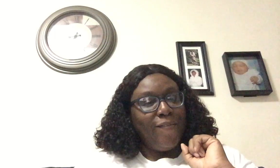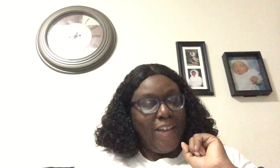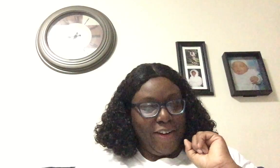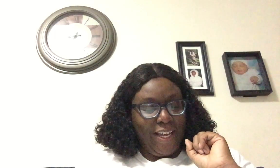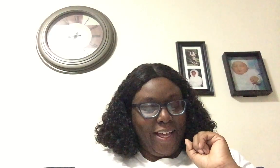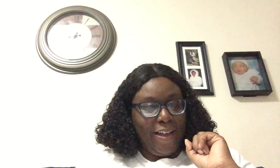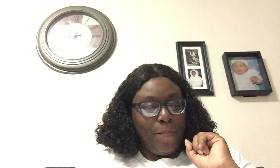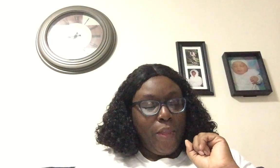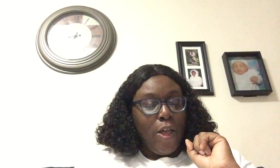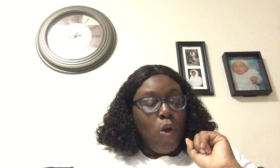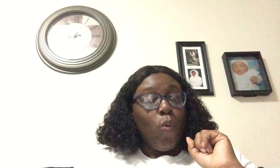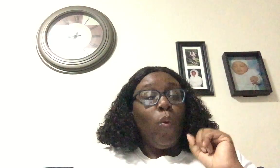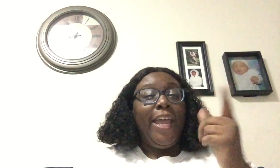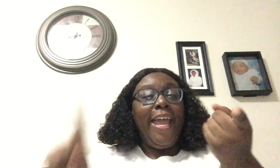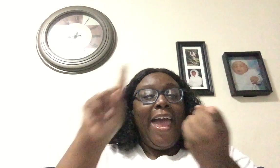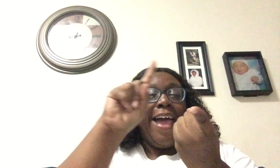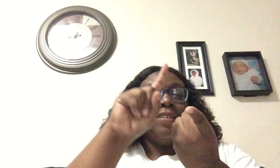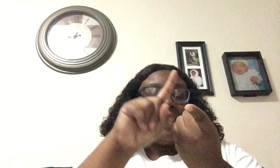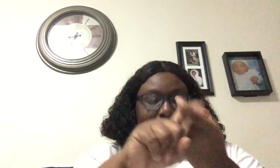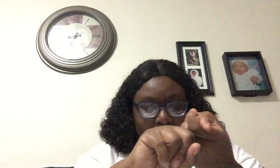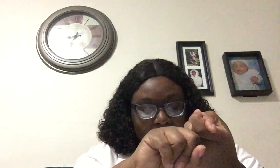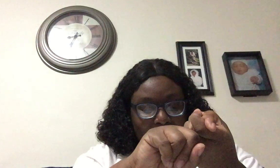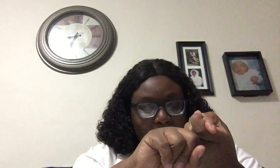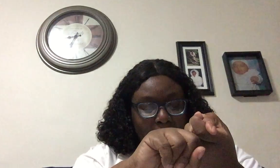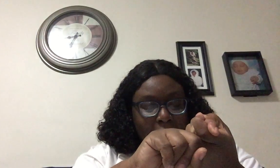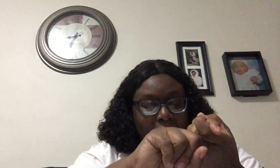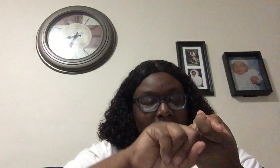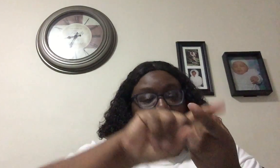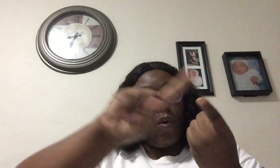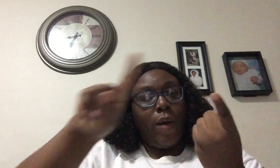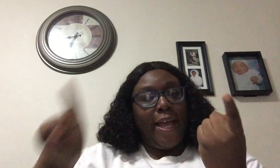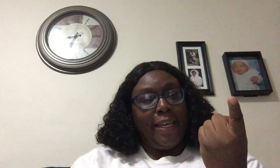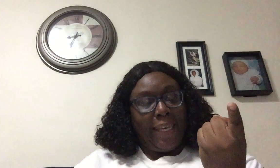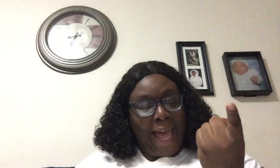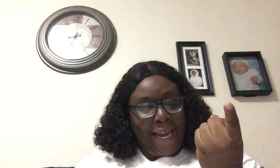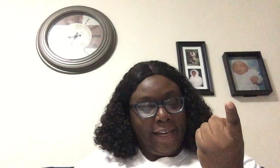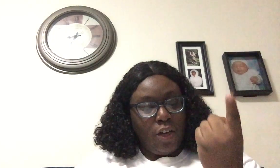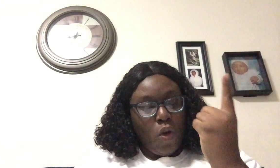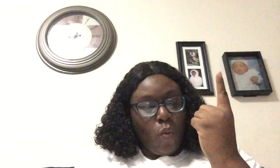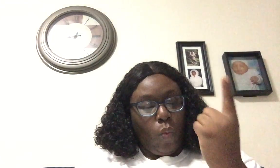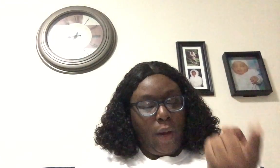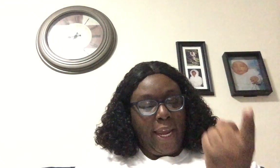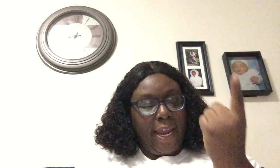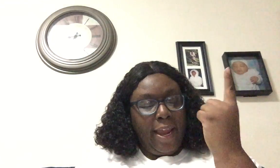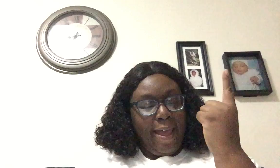Very good. We have sunlight. Take away light. We have.